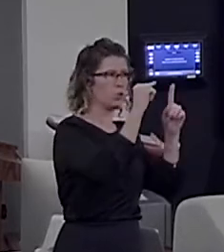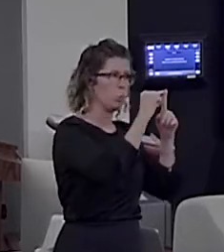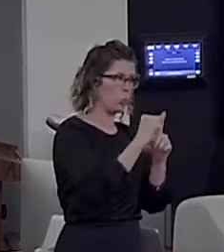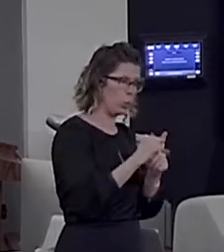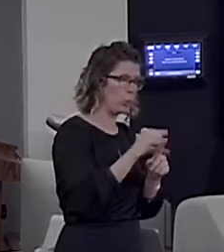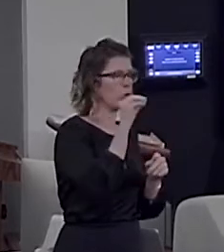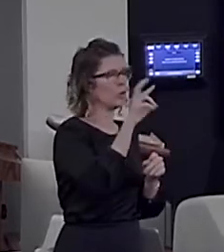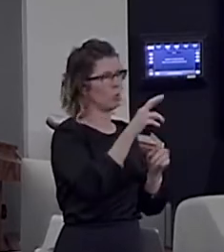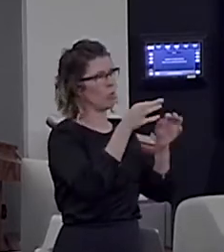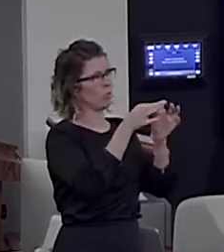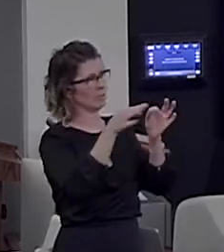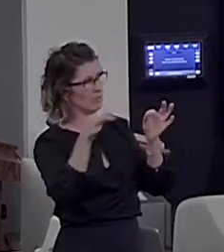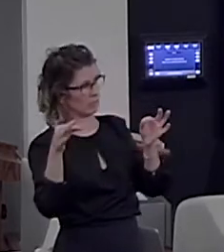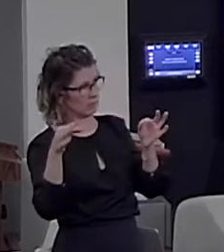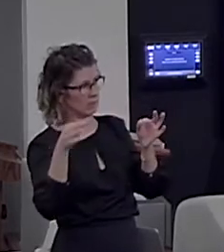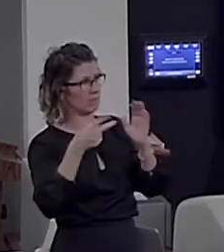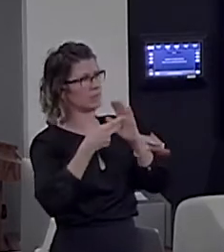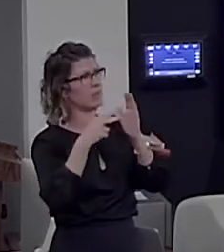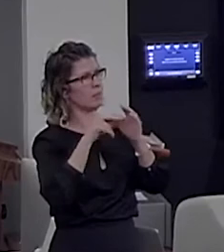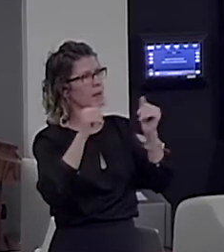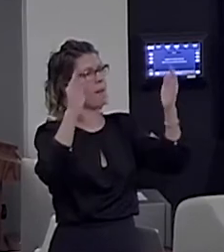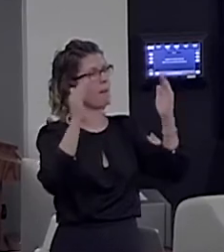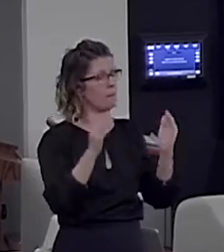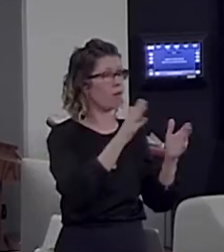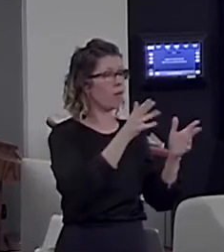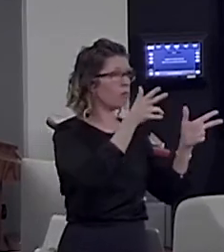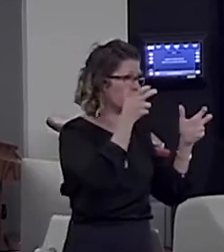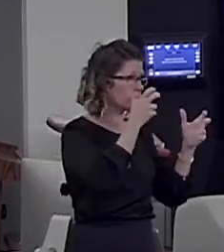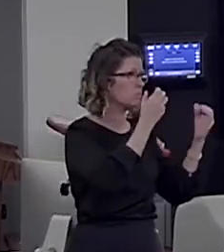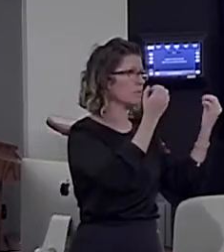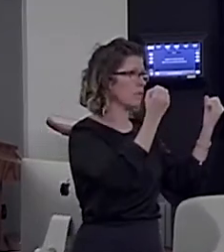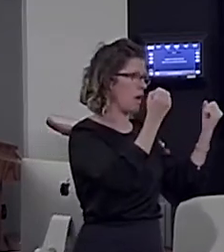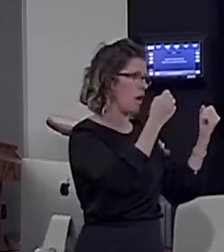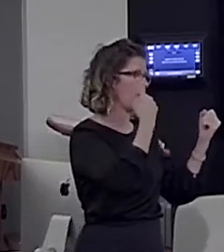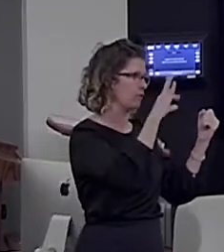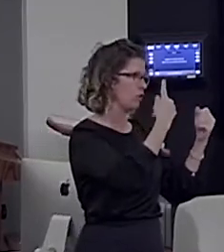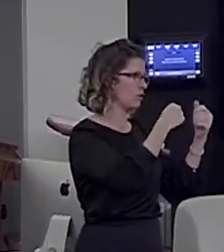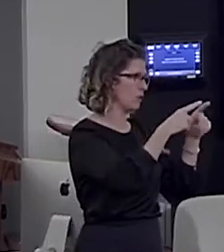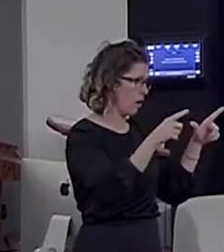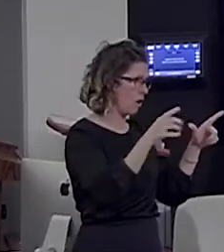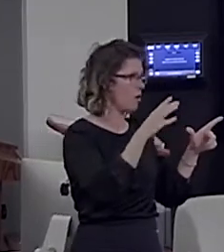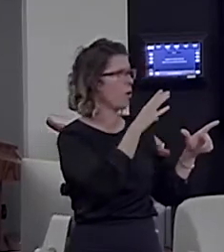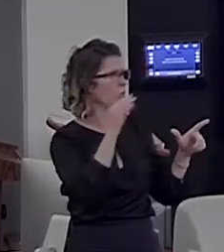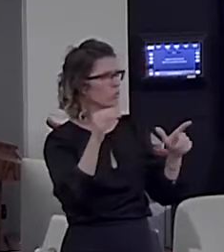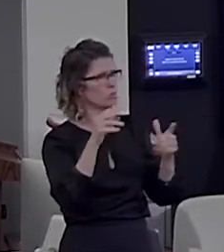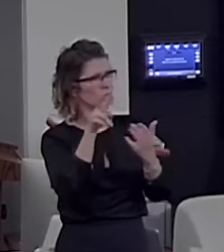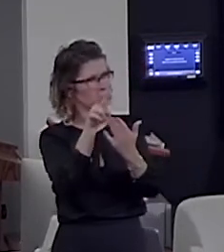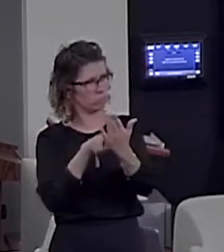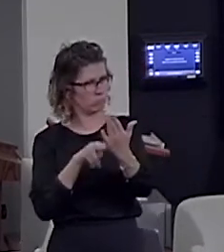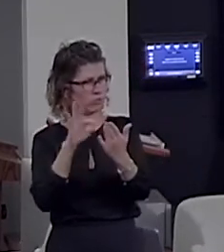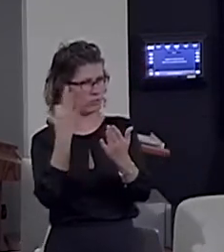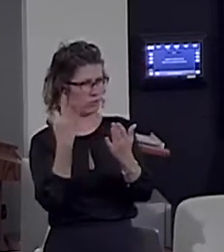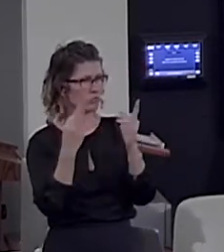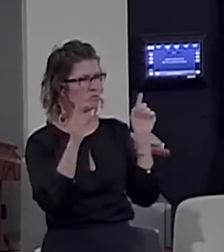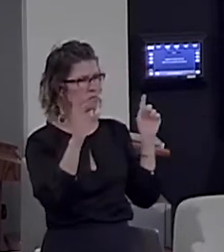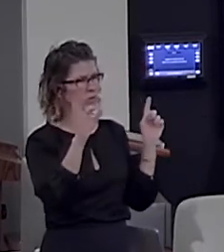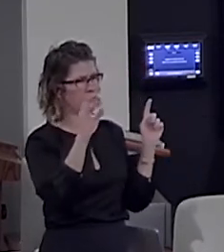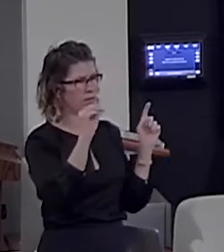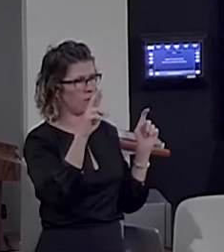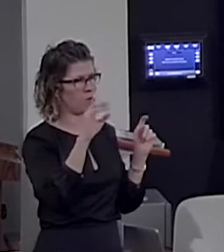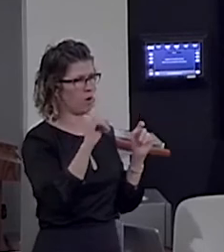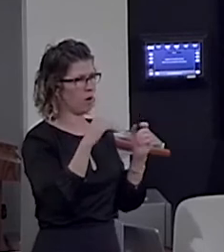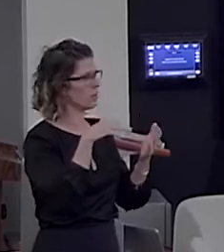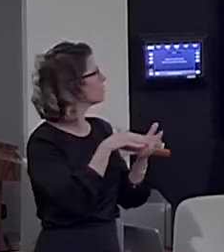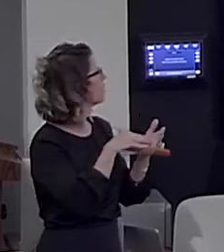So, we could compare the French network and the sign language network. So, this is an fMRI study. And,